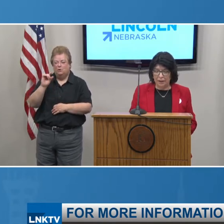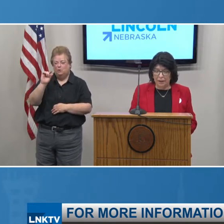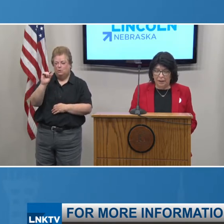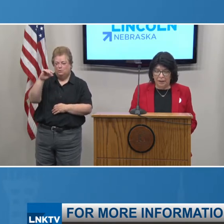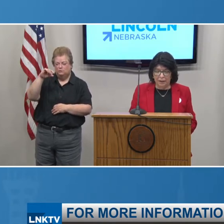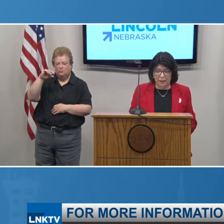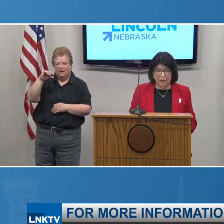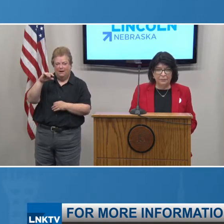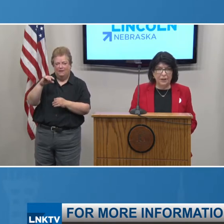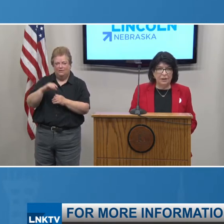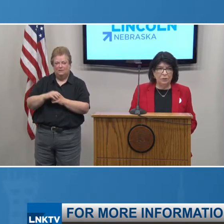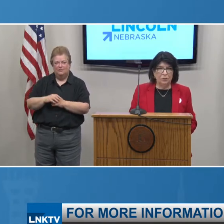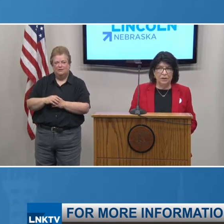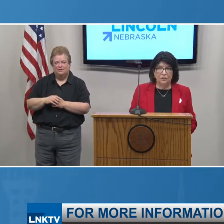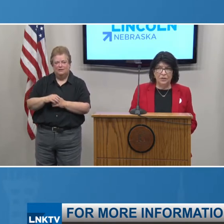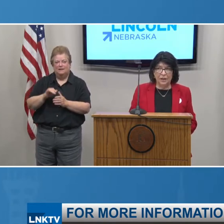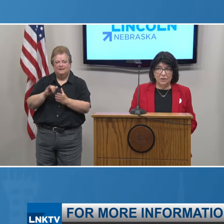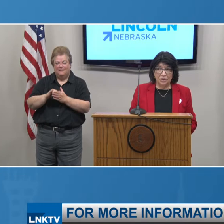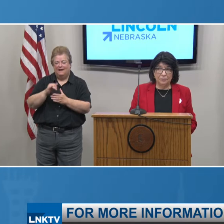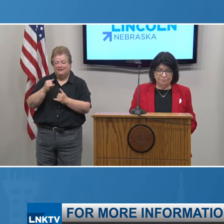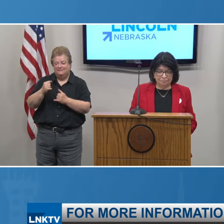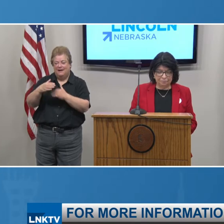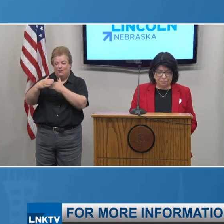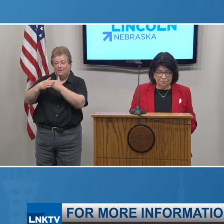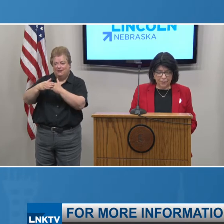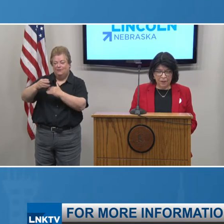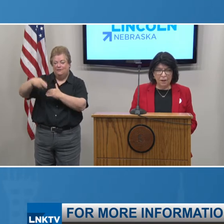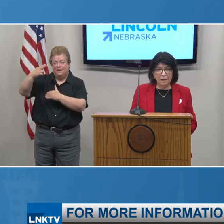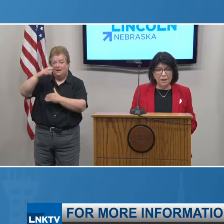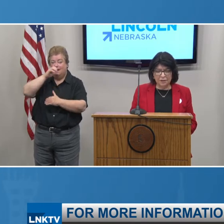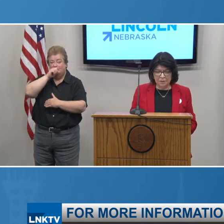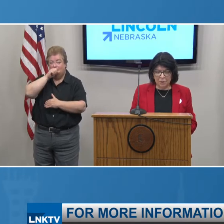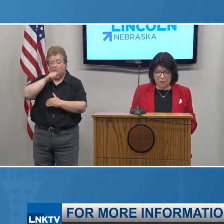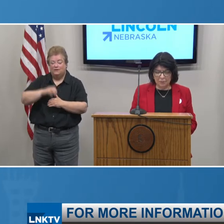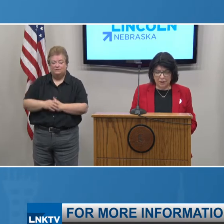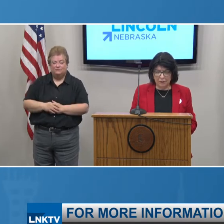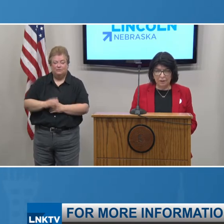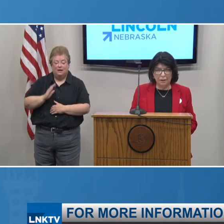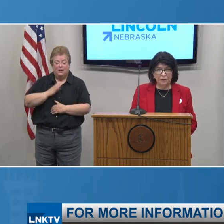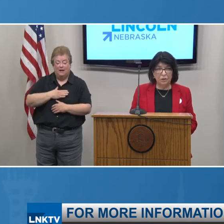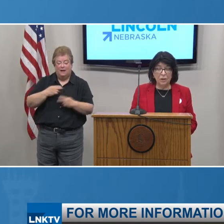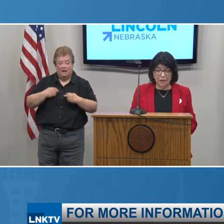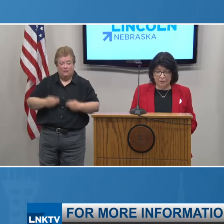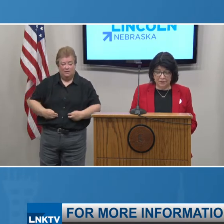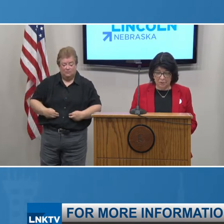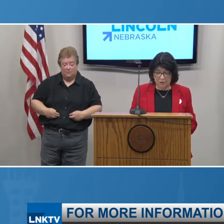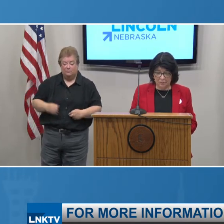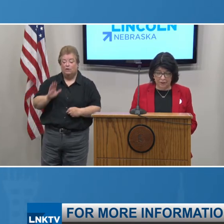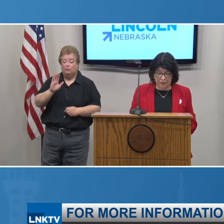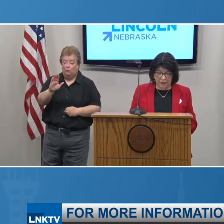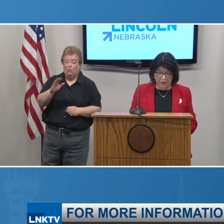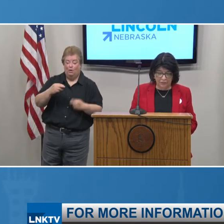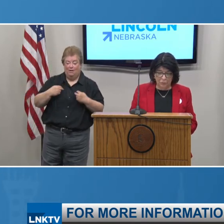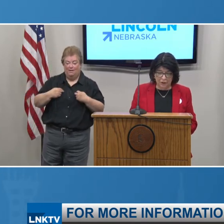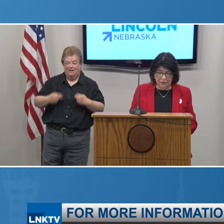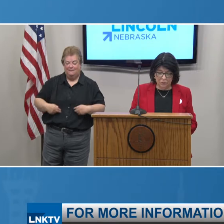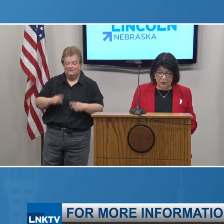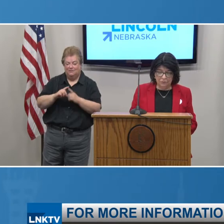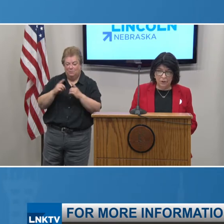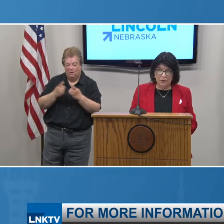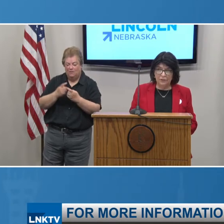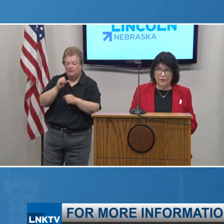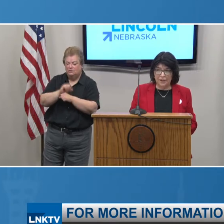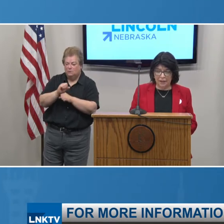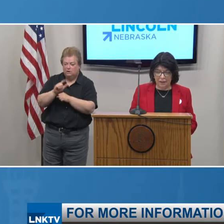in red in the elevated orange section. Our health department, your health department, is